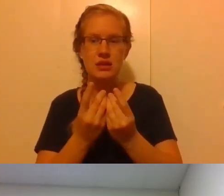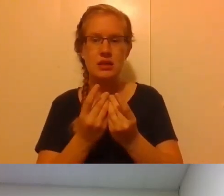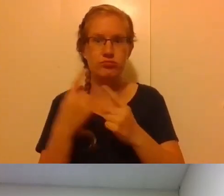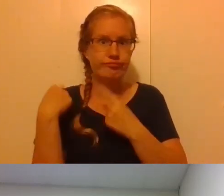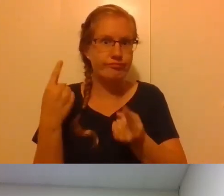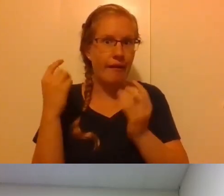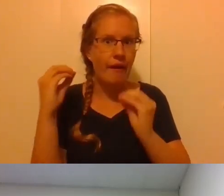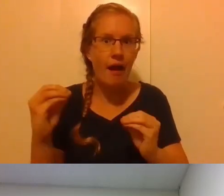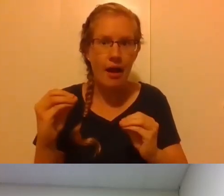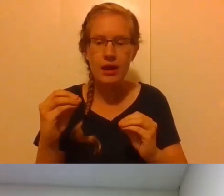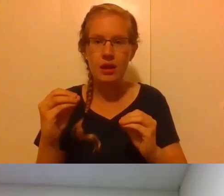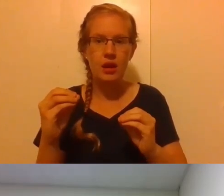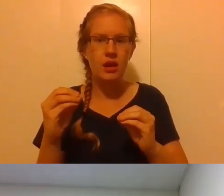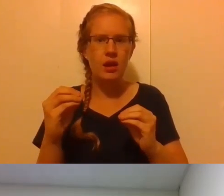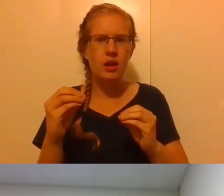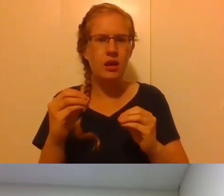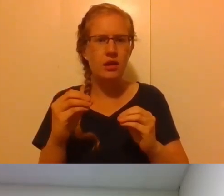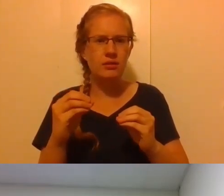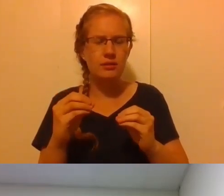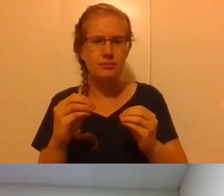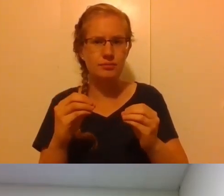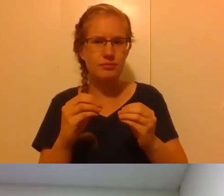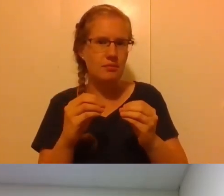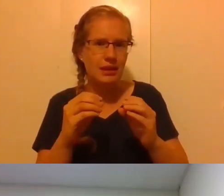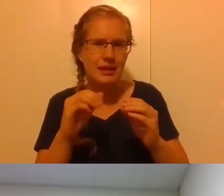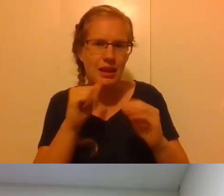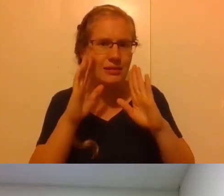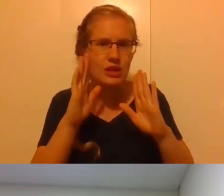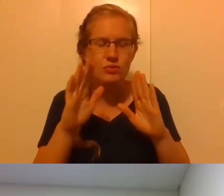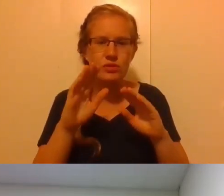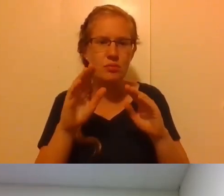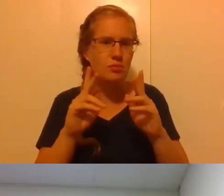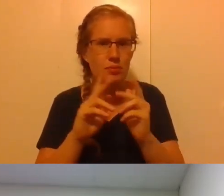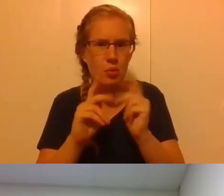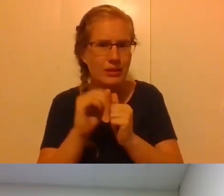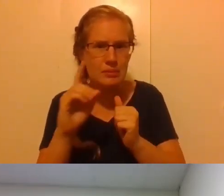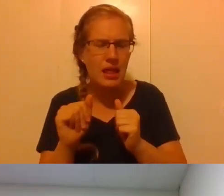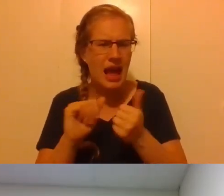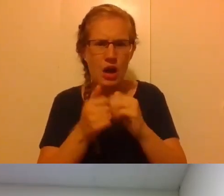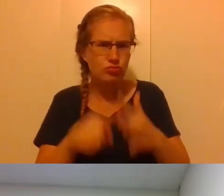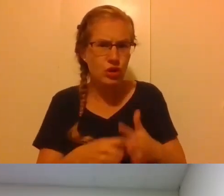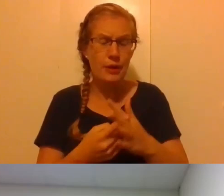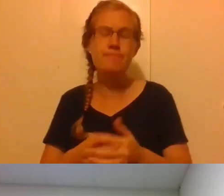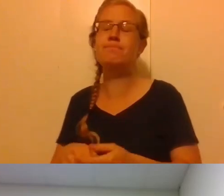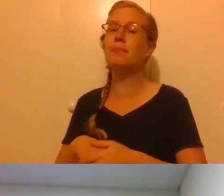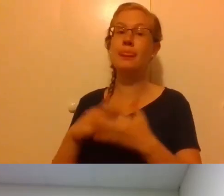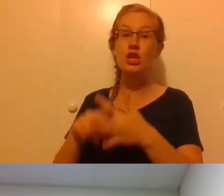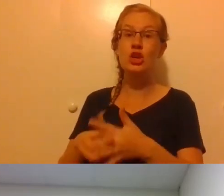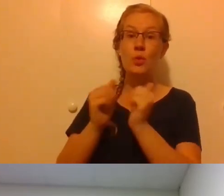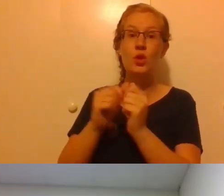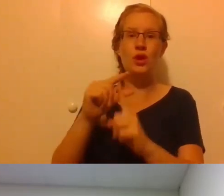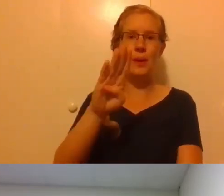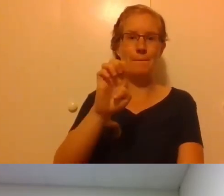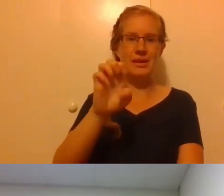of being attentive to these things in the way that you described being attentive to your own diocese. Yeah. Yeah, I think I think you have to begin